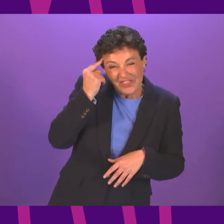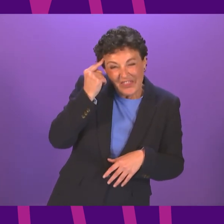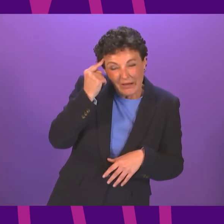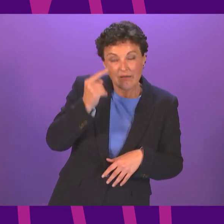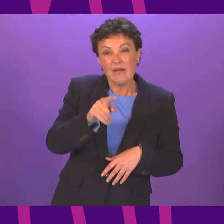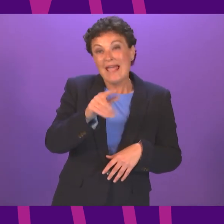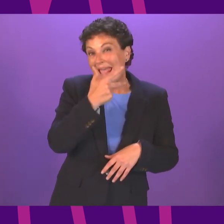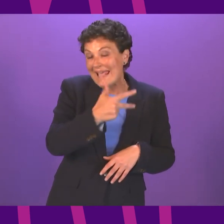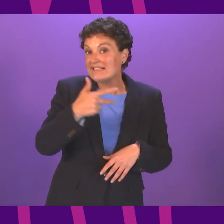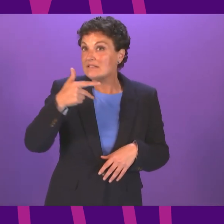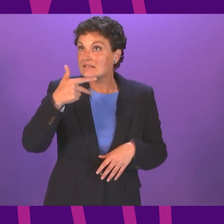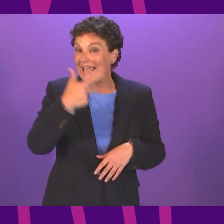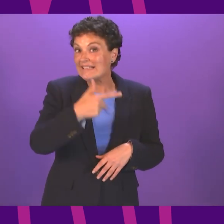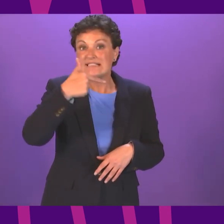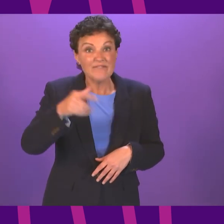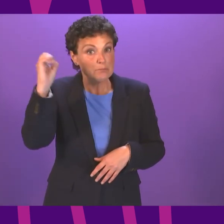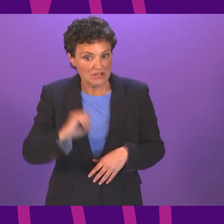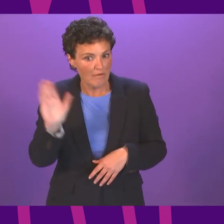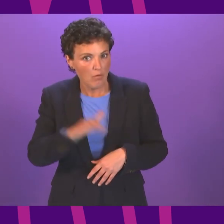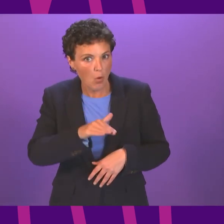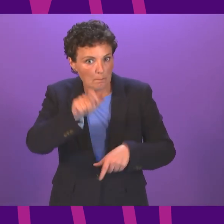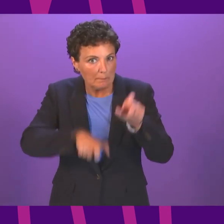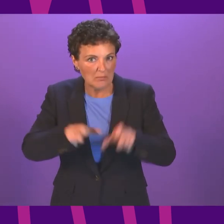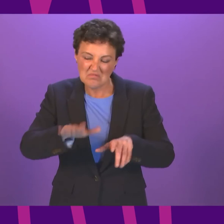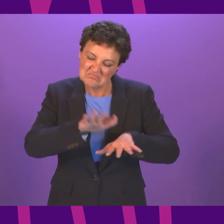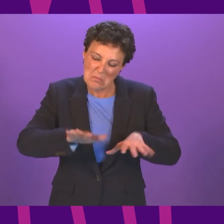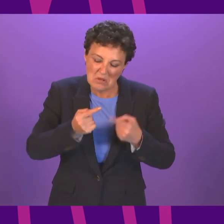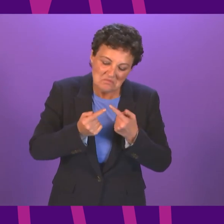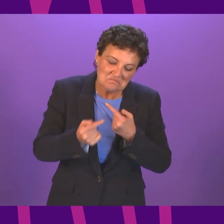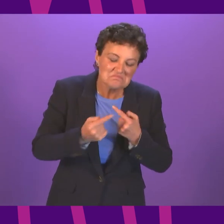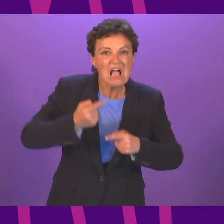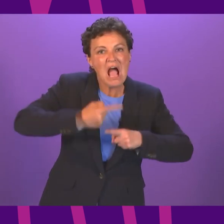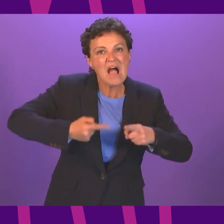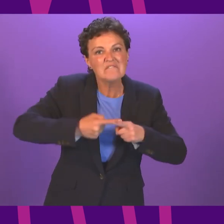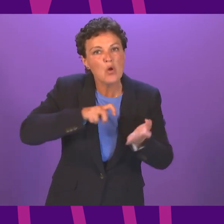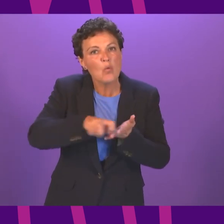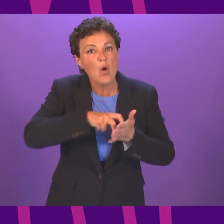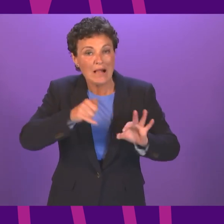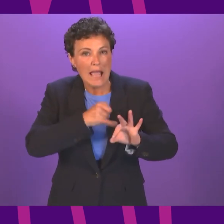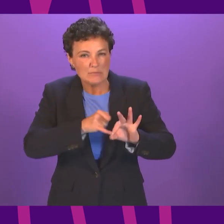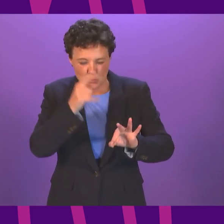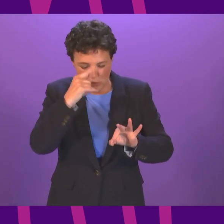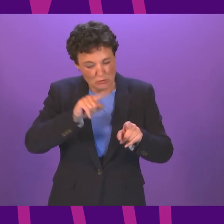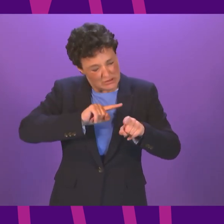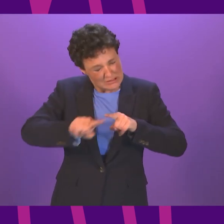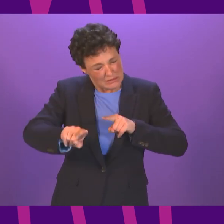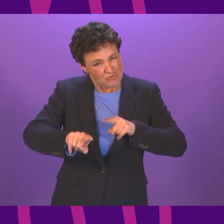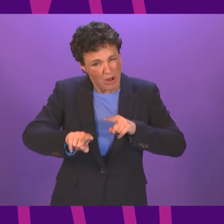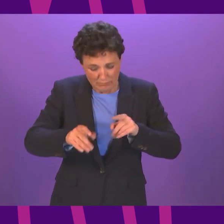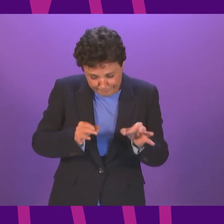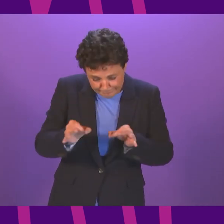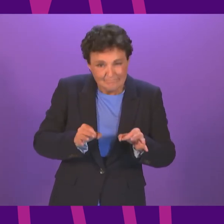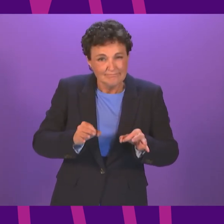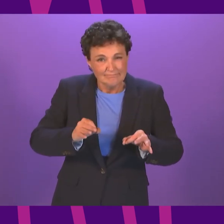a pharmacy collection point. Obviously, in urban areas, that will be much, much shorter. So, we will continue to work to try to open